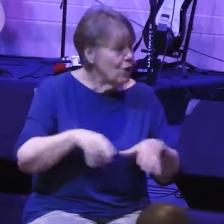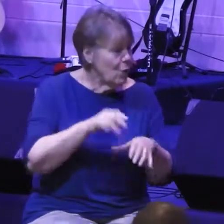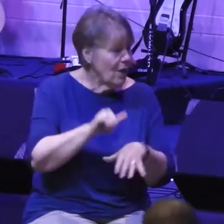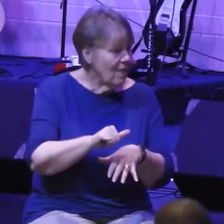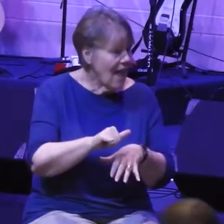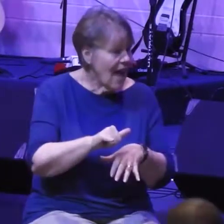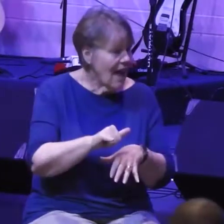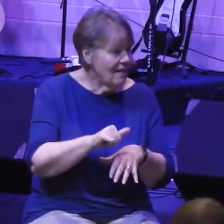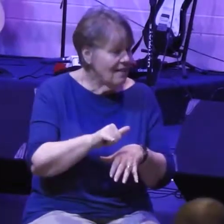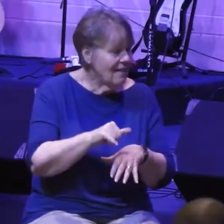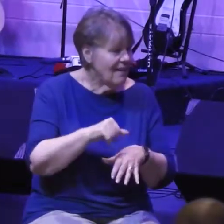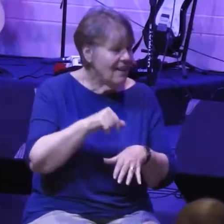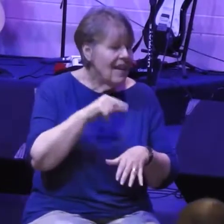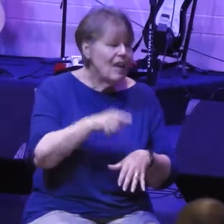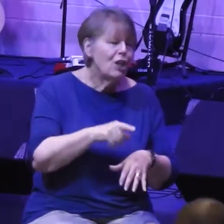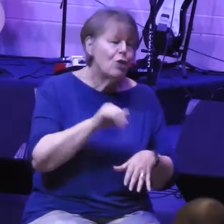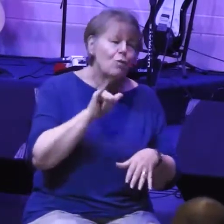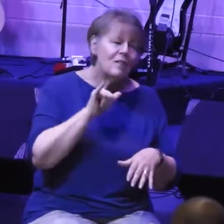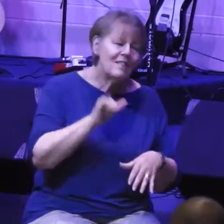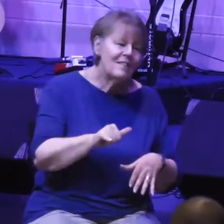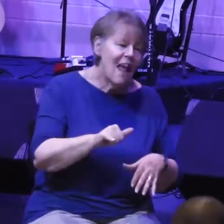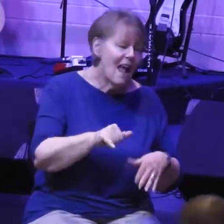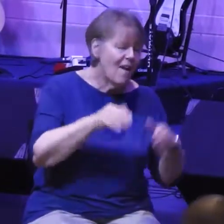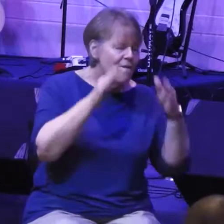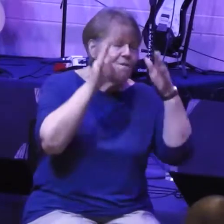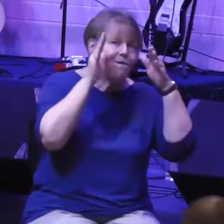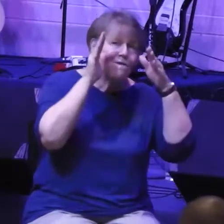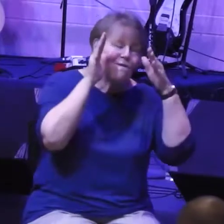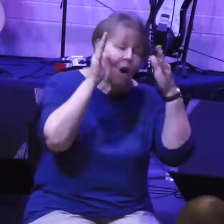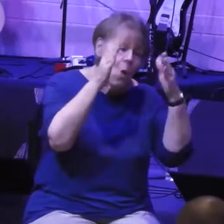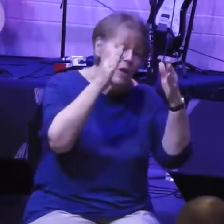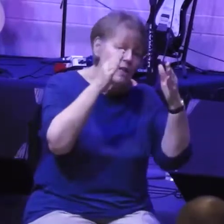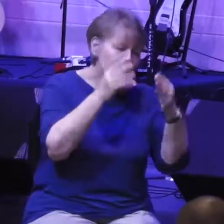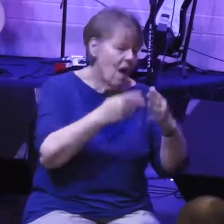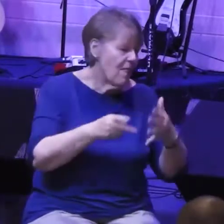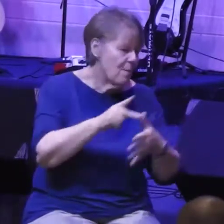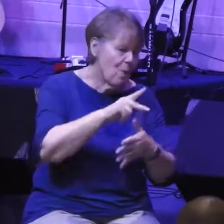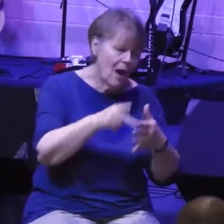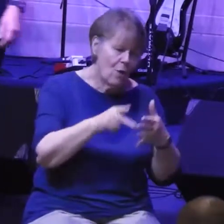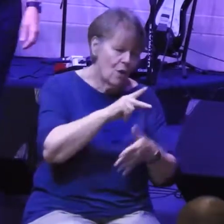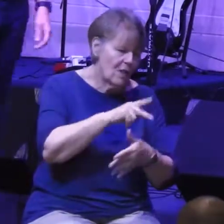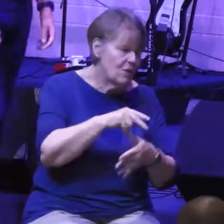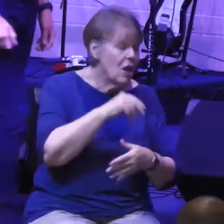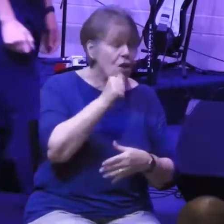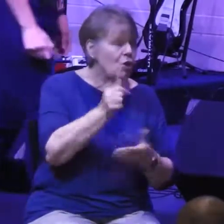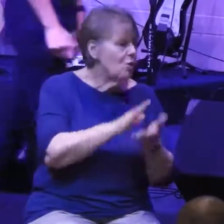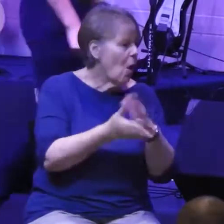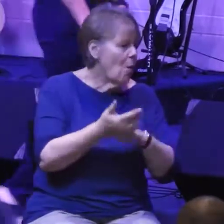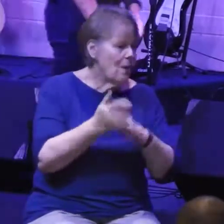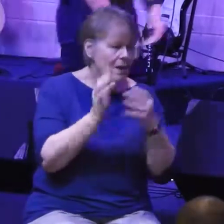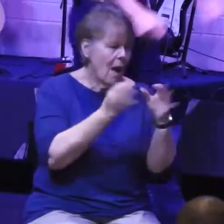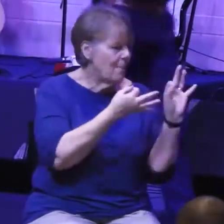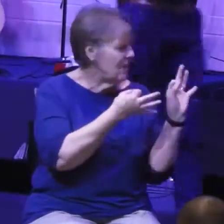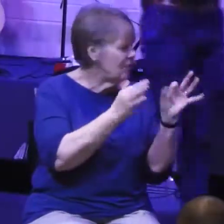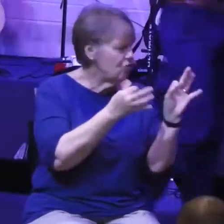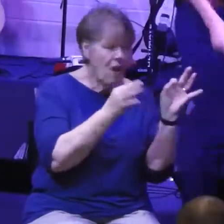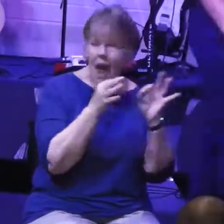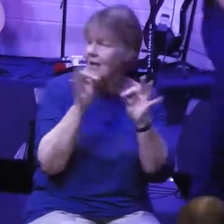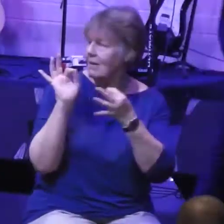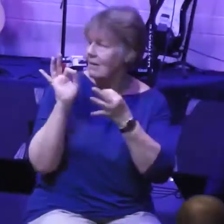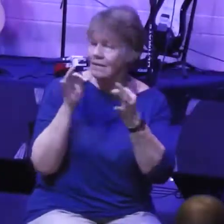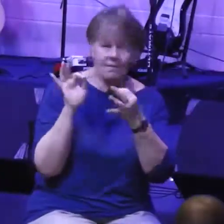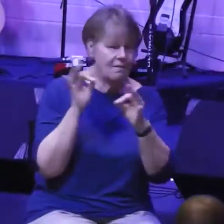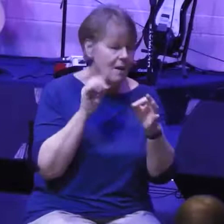You keep even greater focus on the priorities and do not get distracted from what's all around. And then,